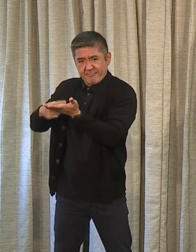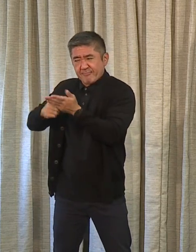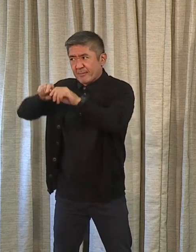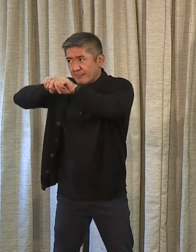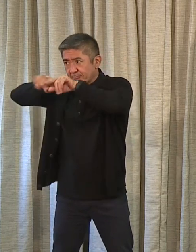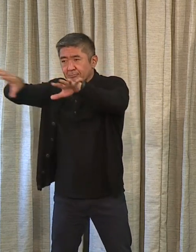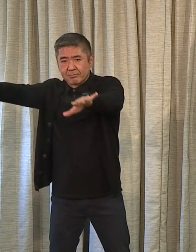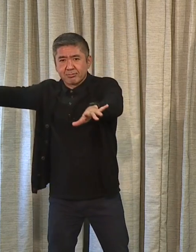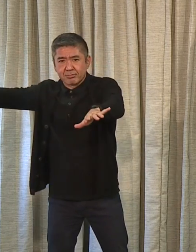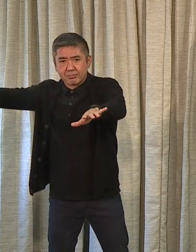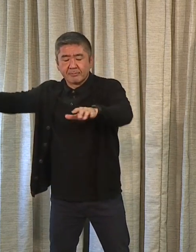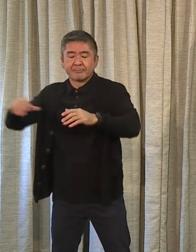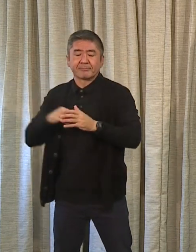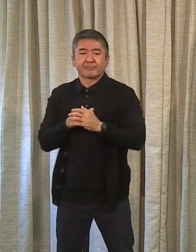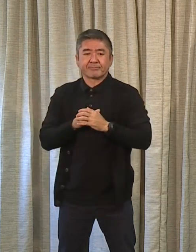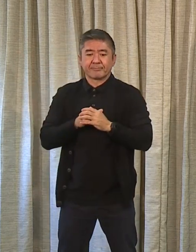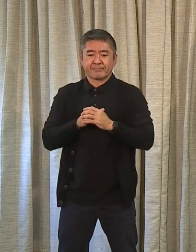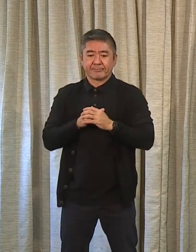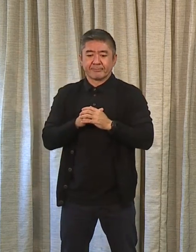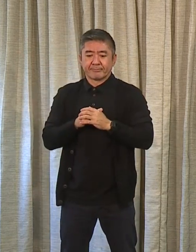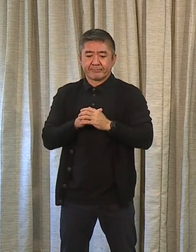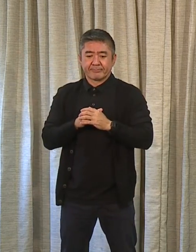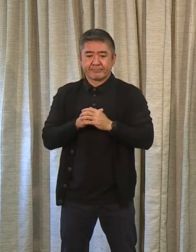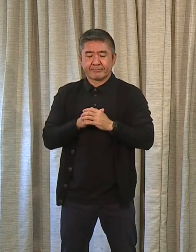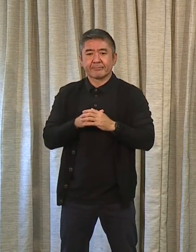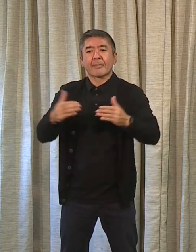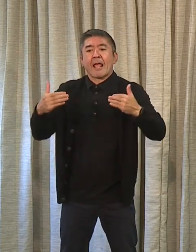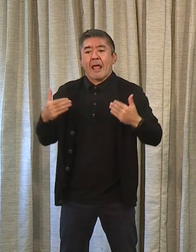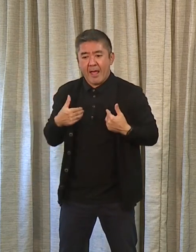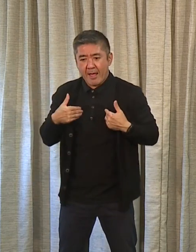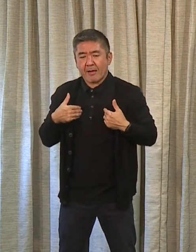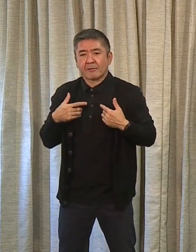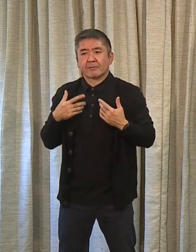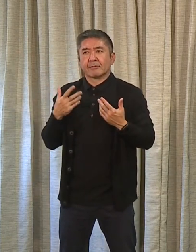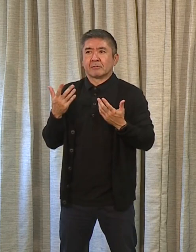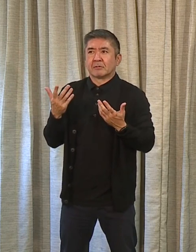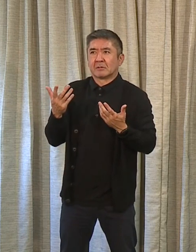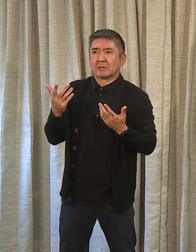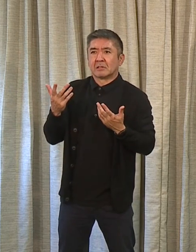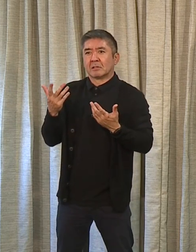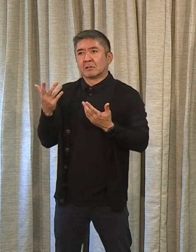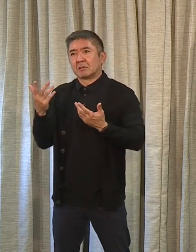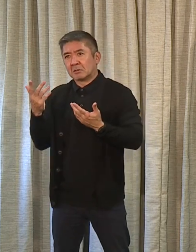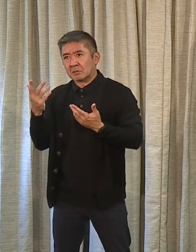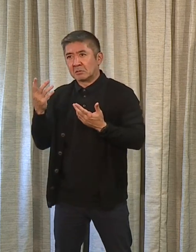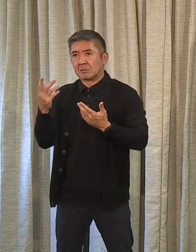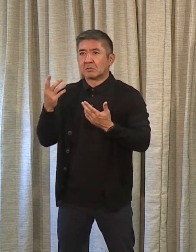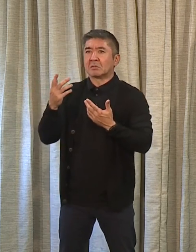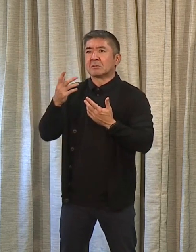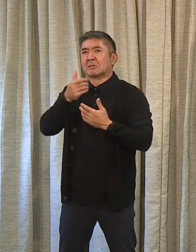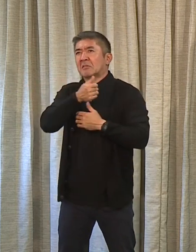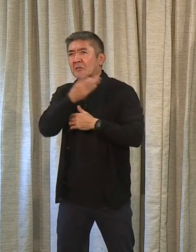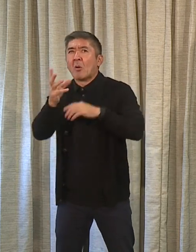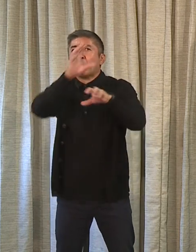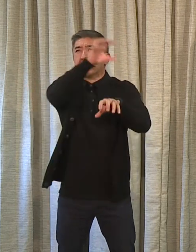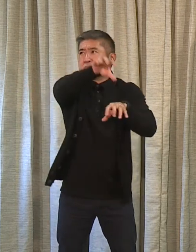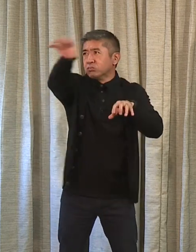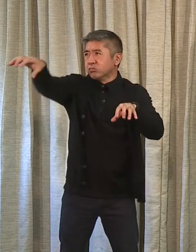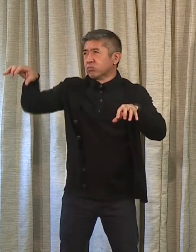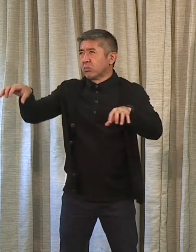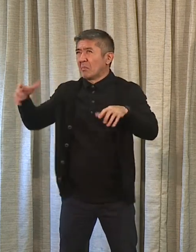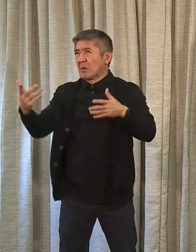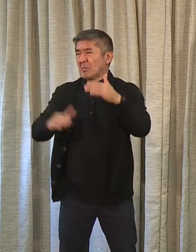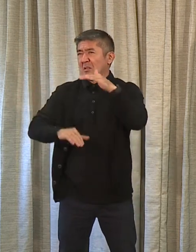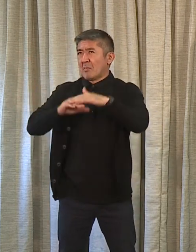part today. So we have a couple of dozen radio sites, maybe up to